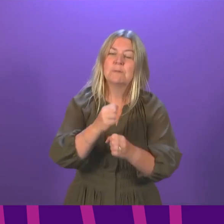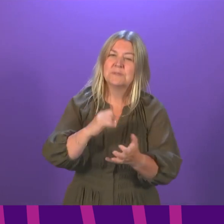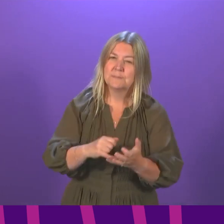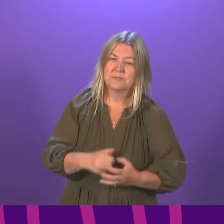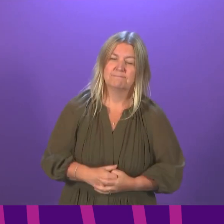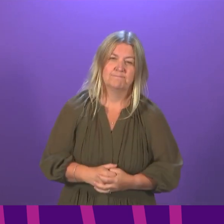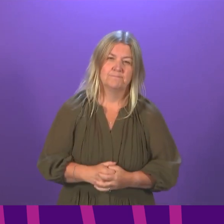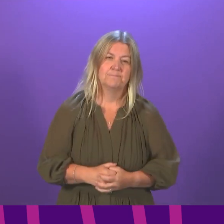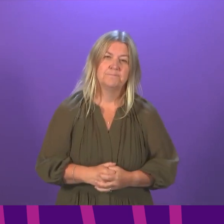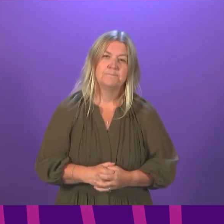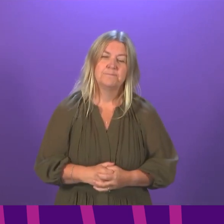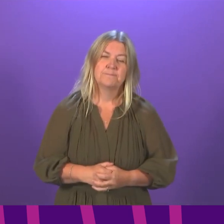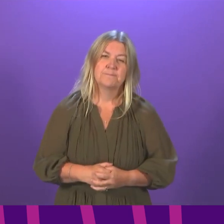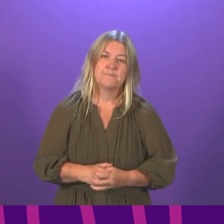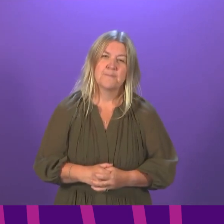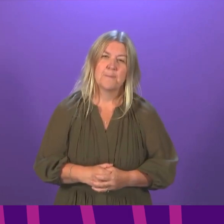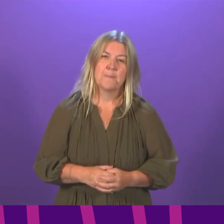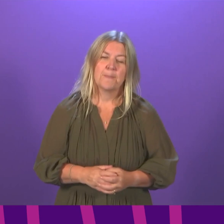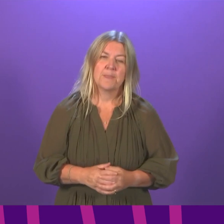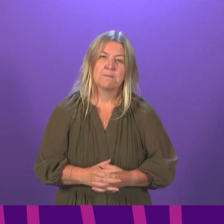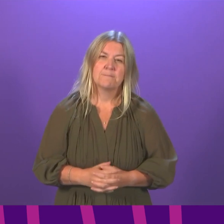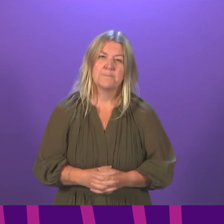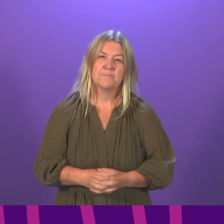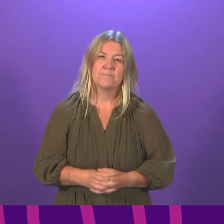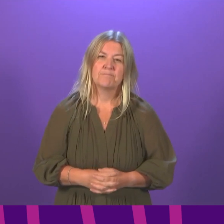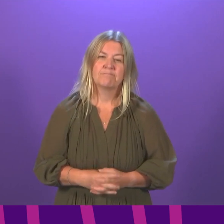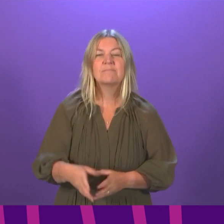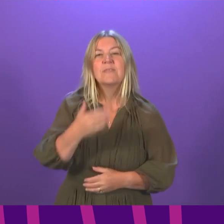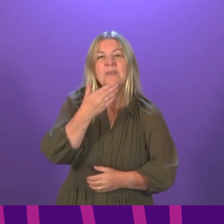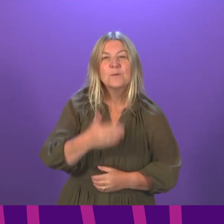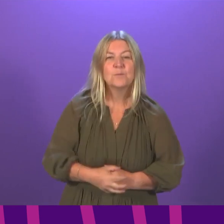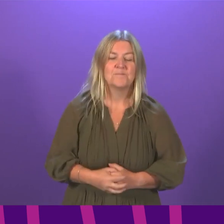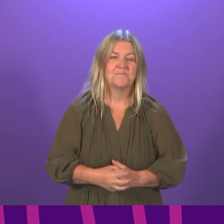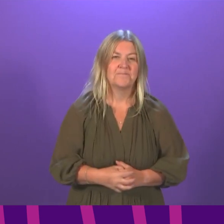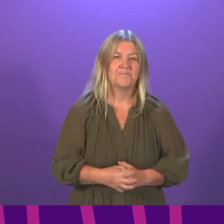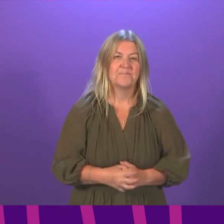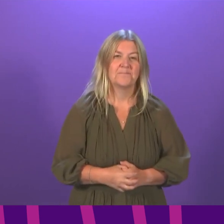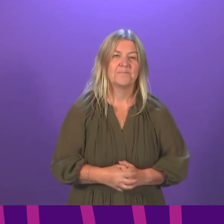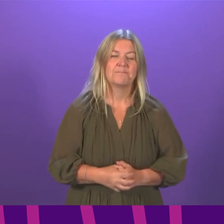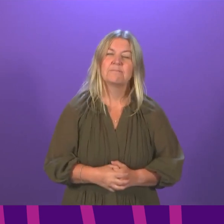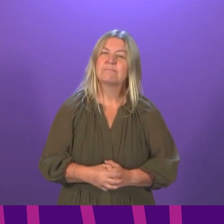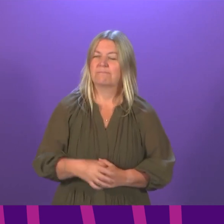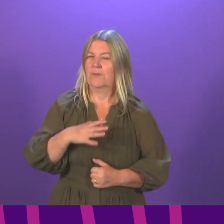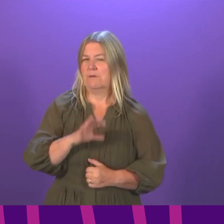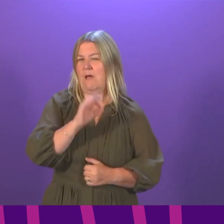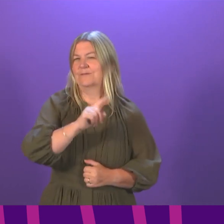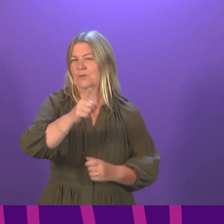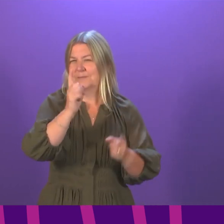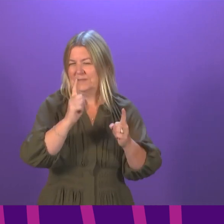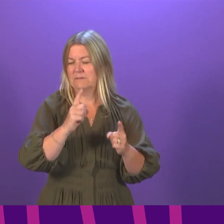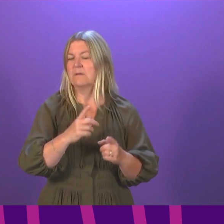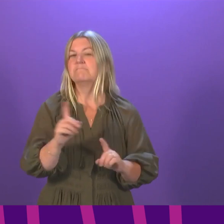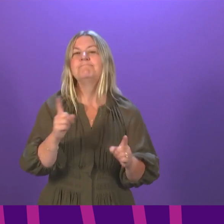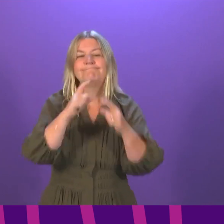followed by Christine Graeme. Graeme, Thank you, Presiding officer. I want to ask about face coverings.